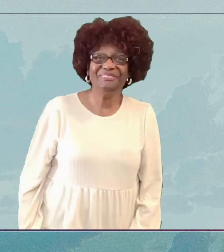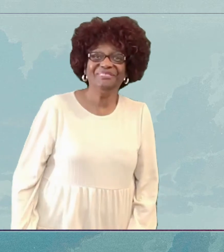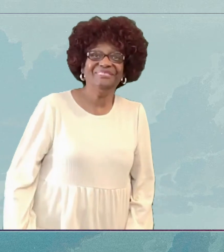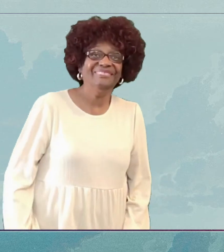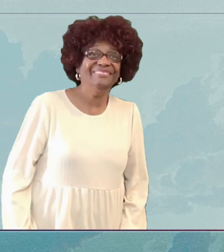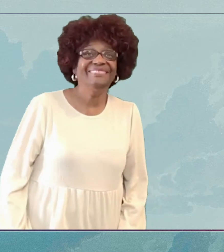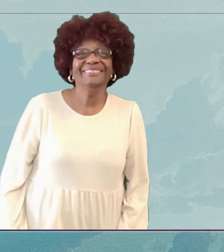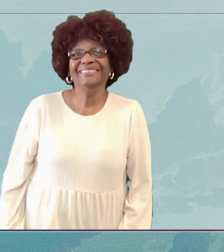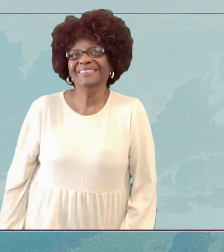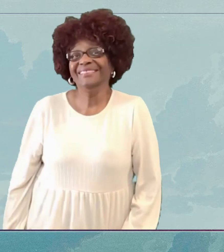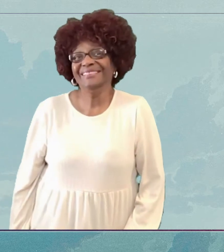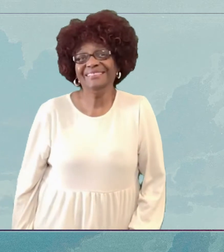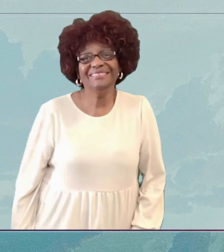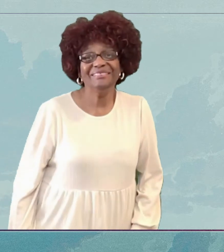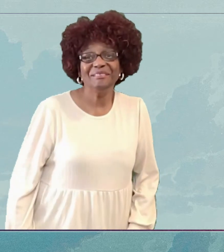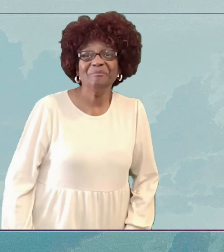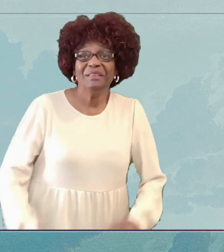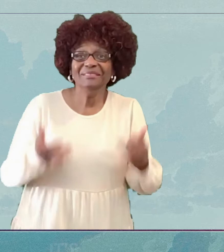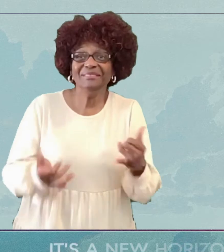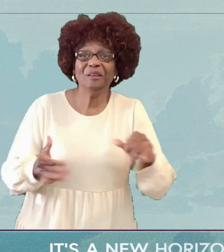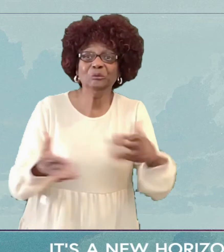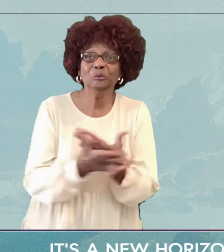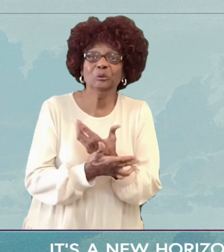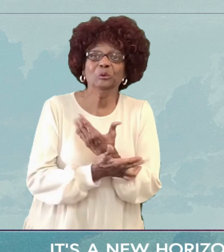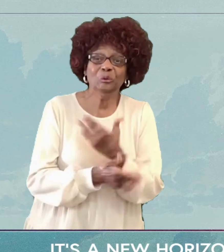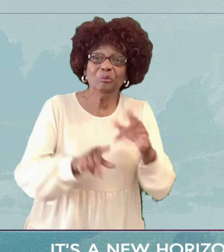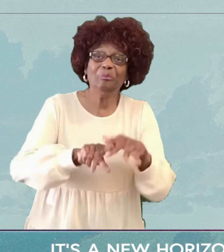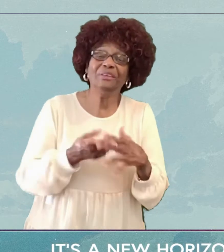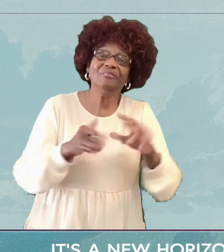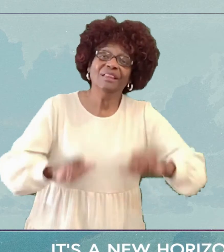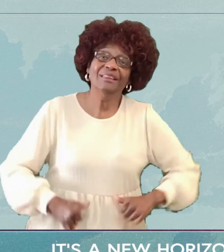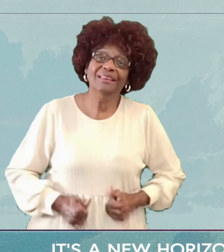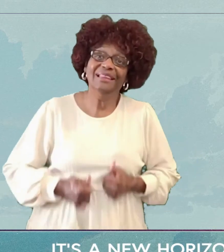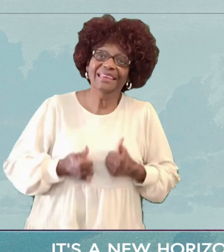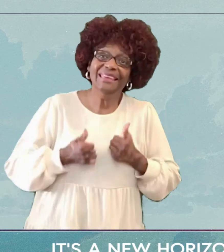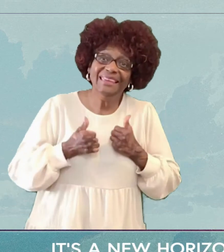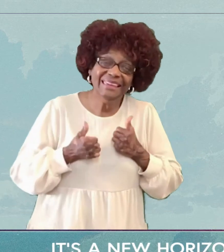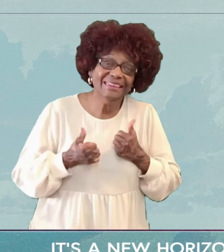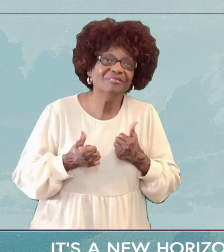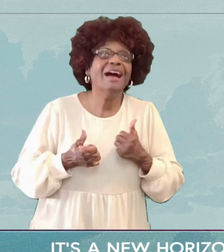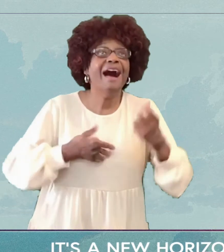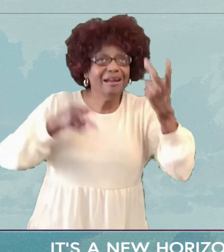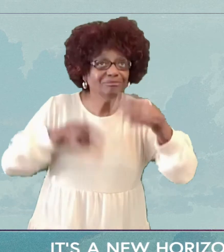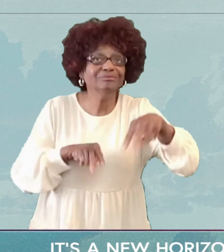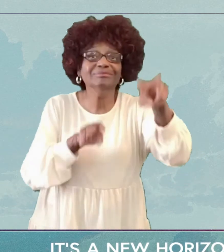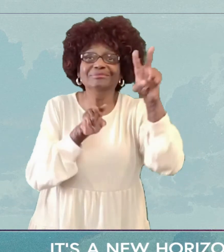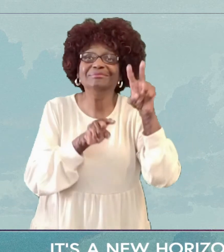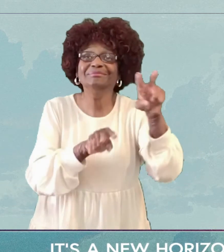Oh, it's a new horizon And I'm set on